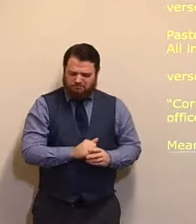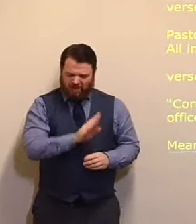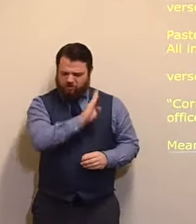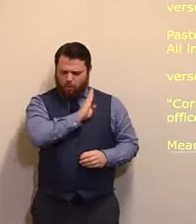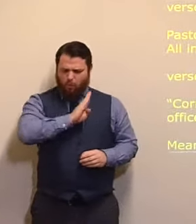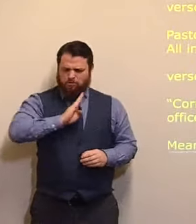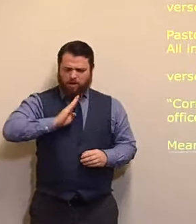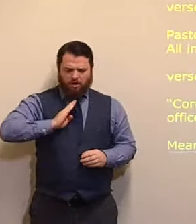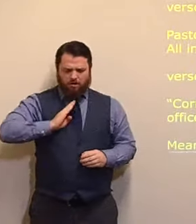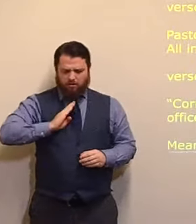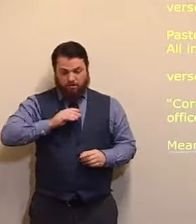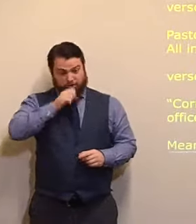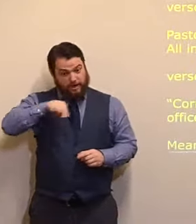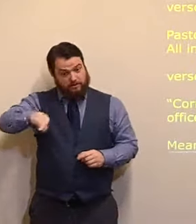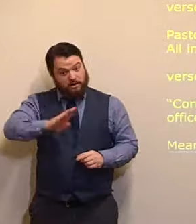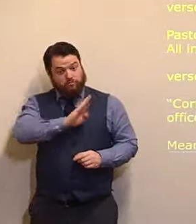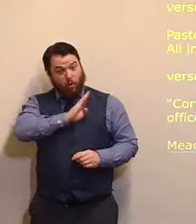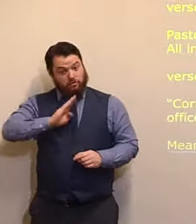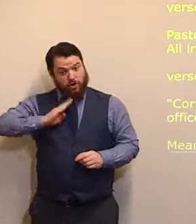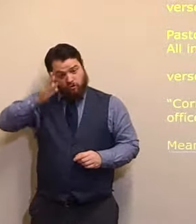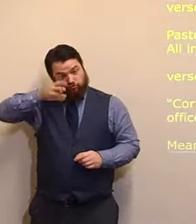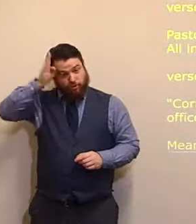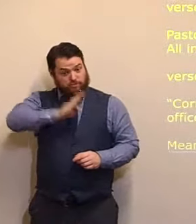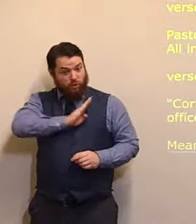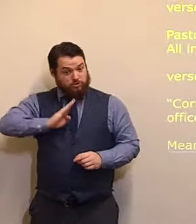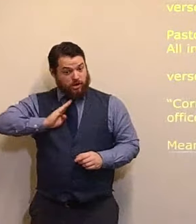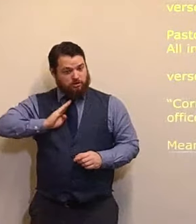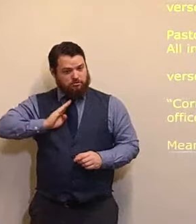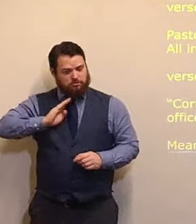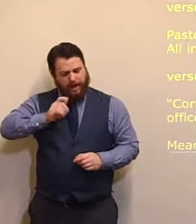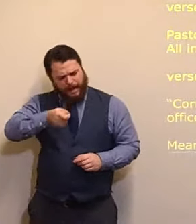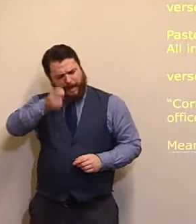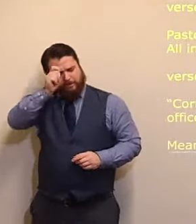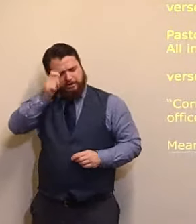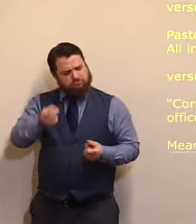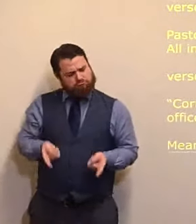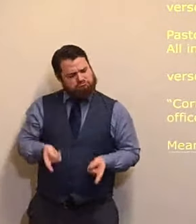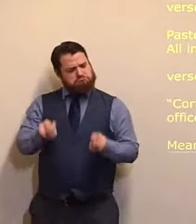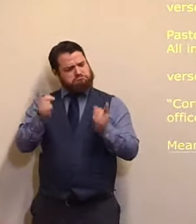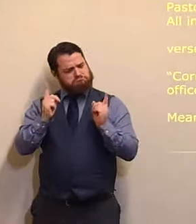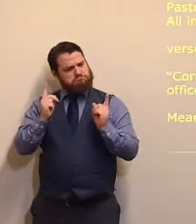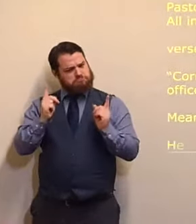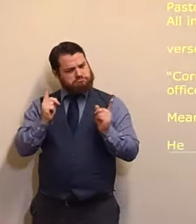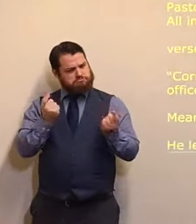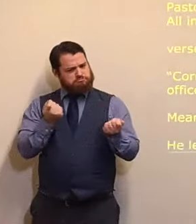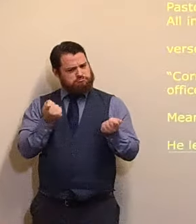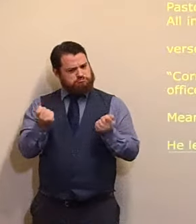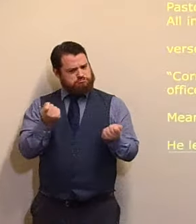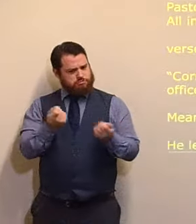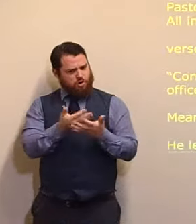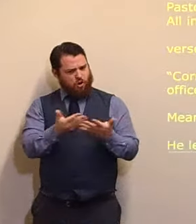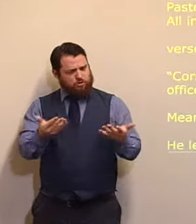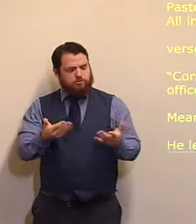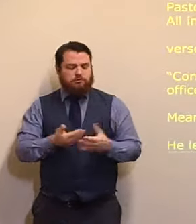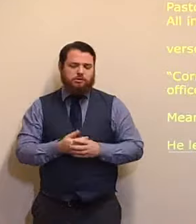hundred people, what matters, it's not erudition, it's not knowledge. What matters for them,